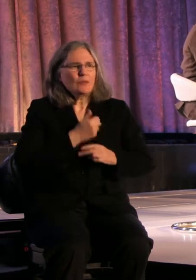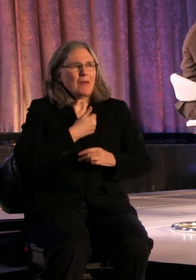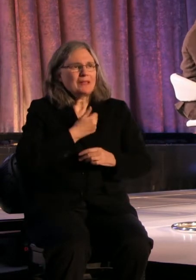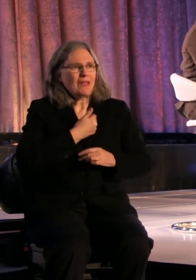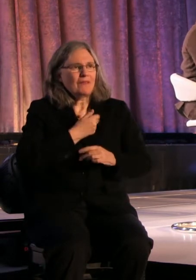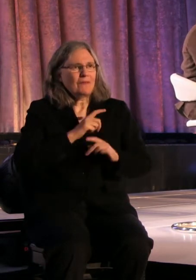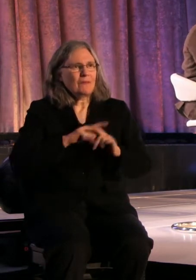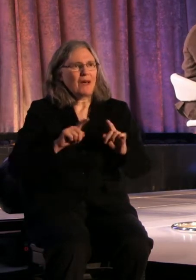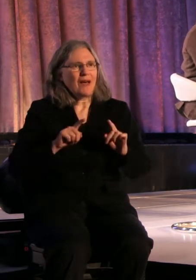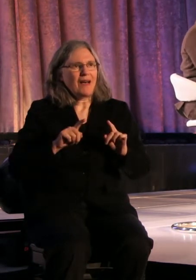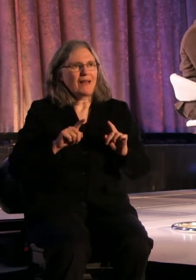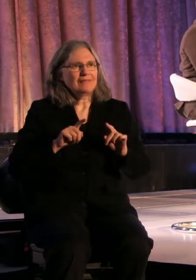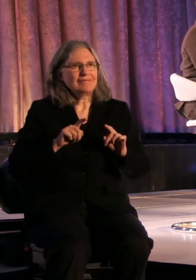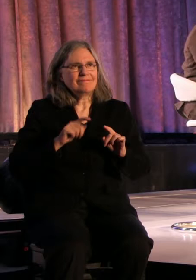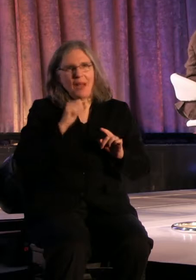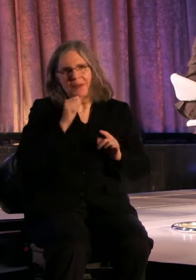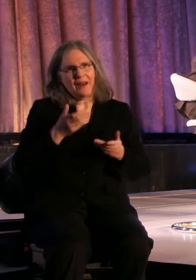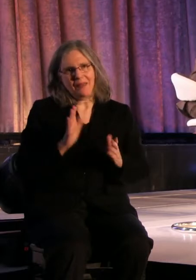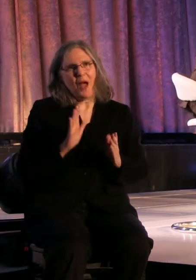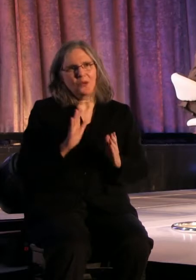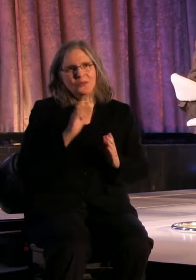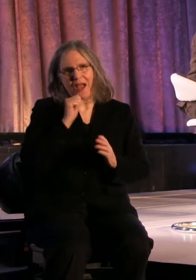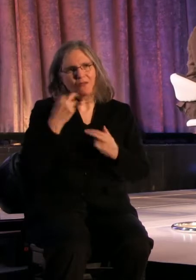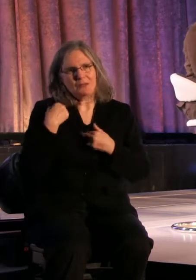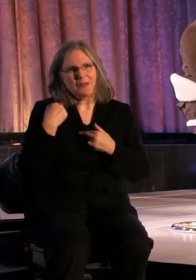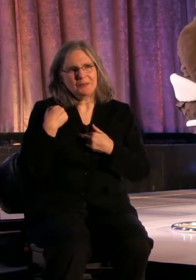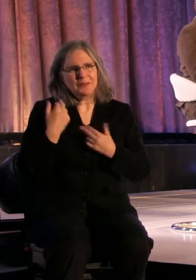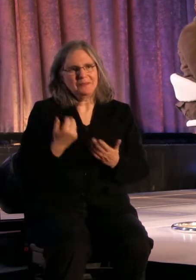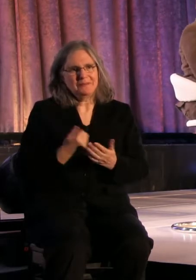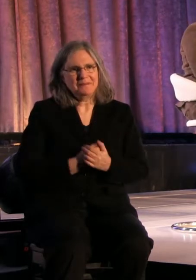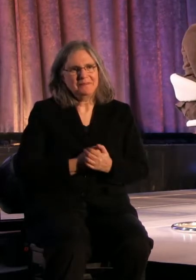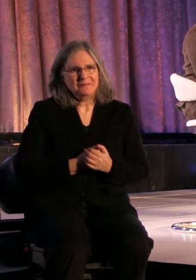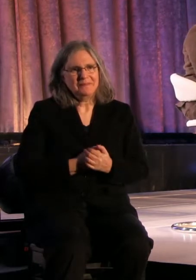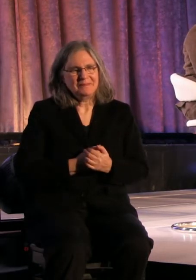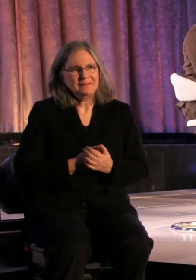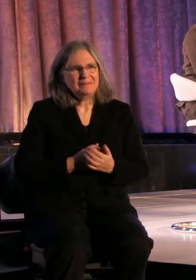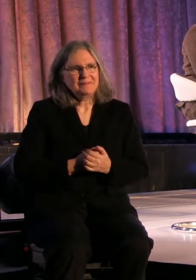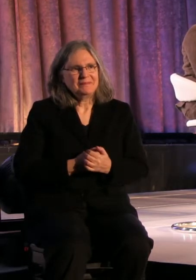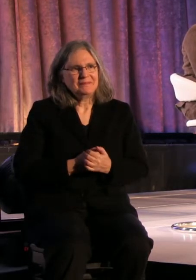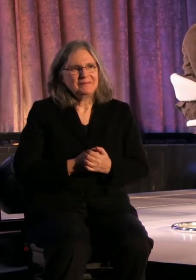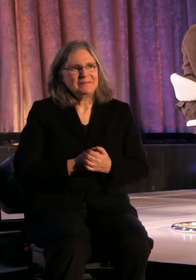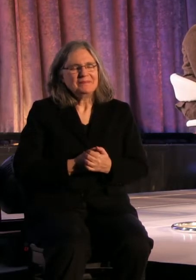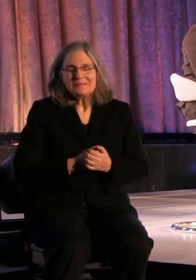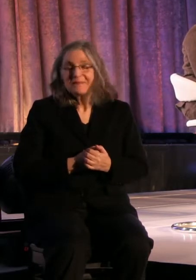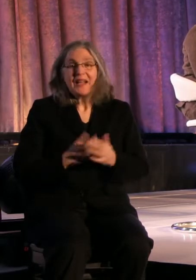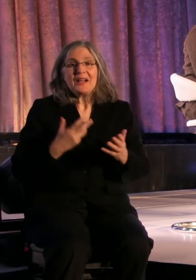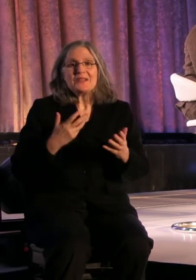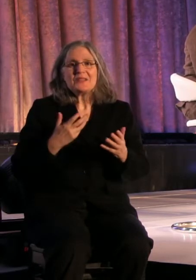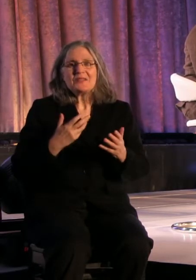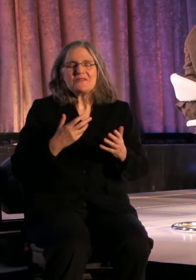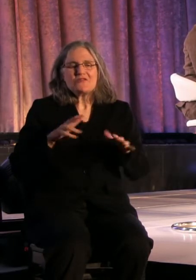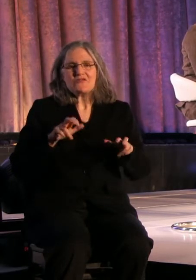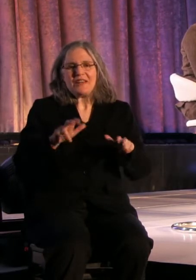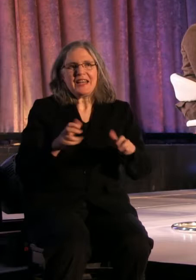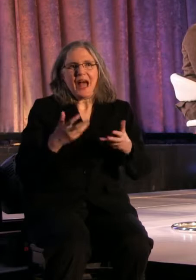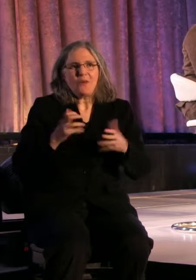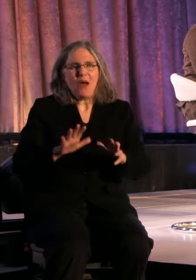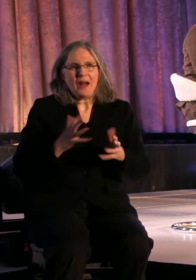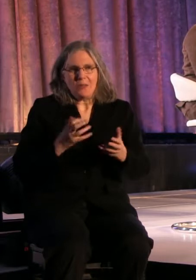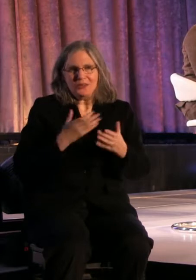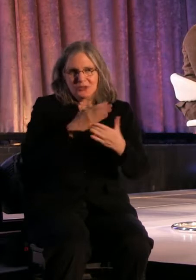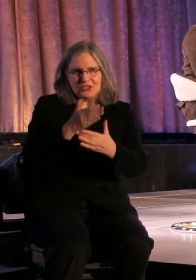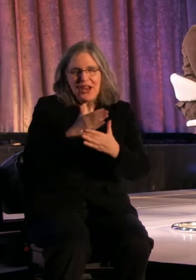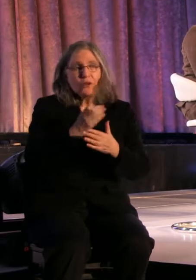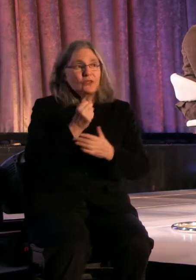but that would be irresponsible, greedy, mean and hyper-capitalist things that I don't want to do. So, I'm wondering